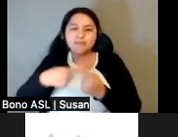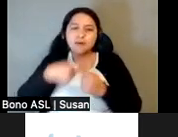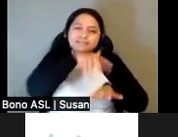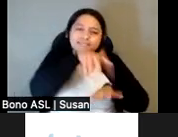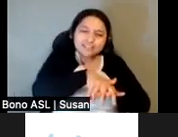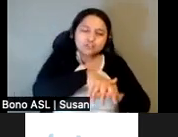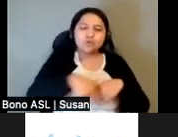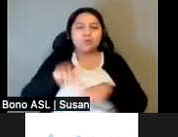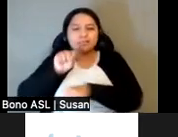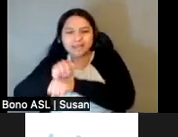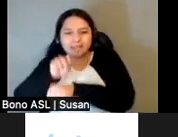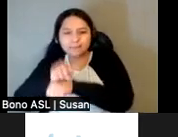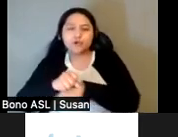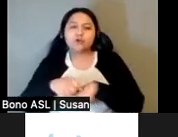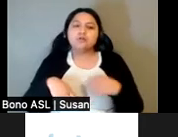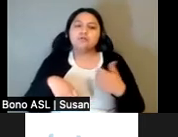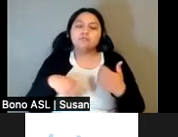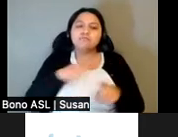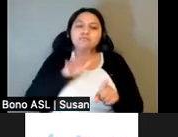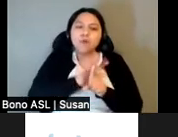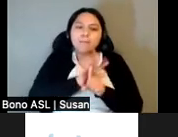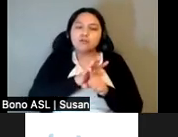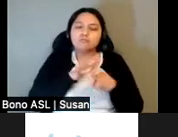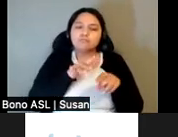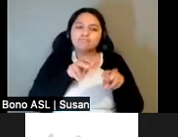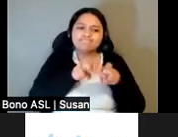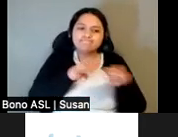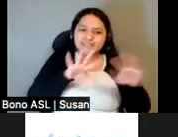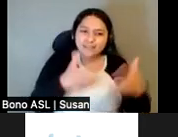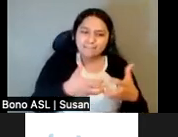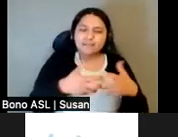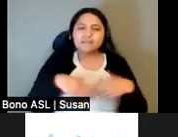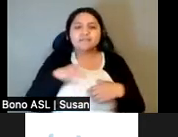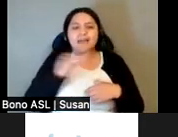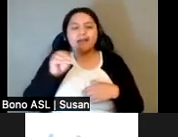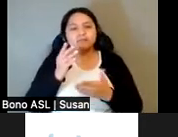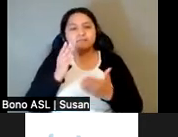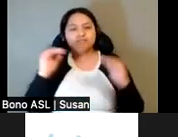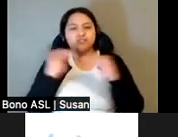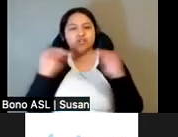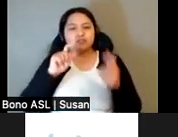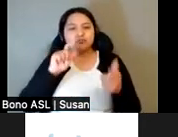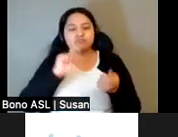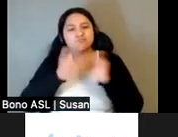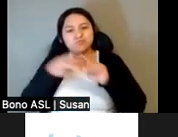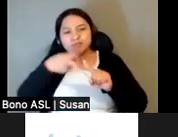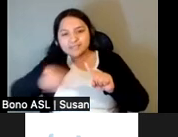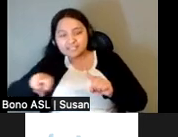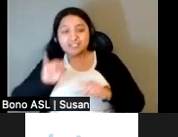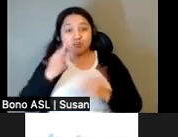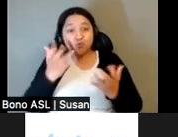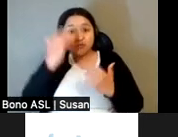Popular Assemblies, and Just Transition. To learn more, please sign up for our mailing list to be apprised of future panels